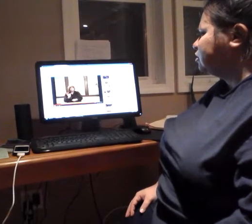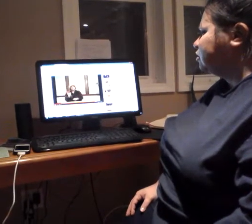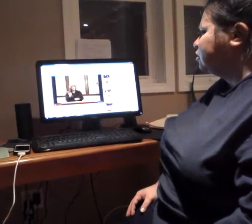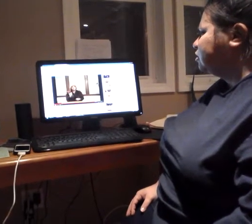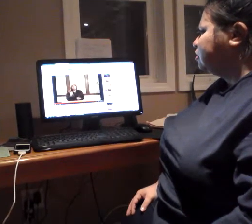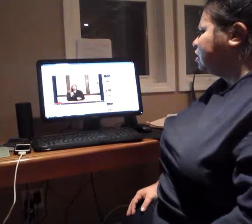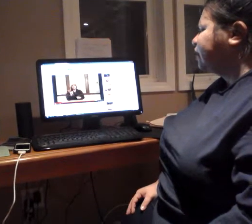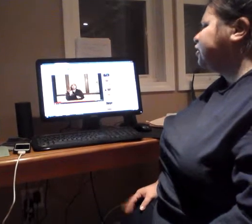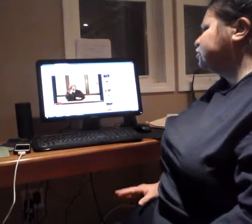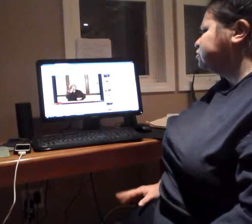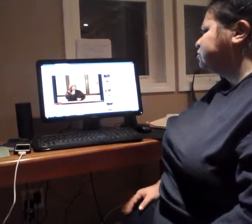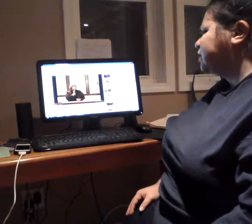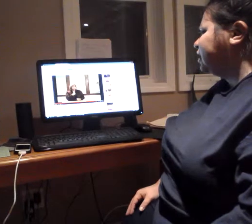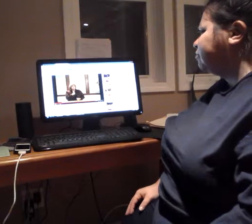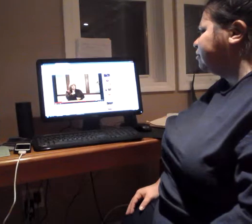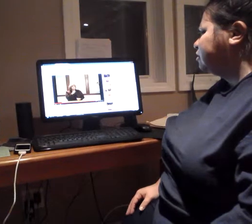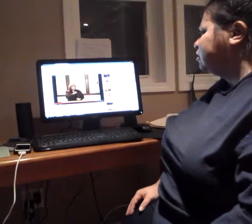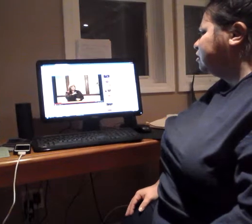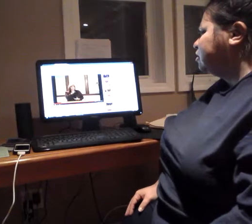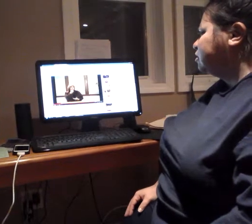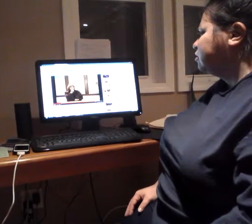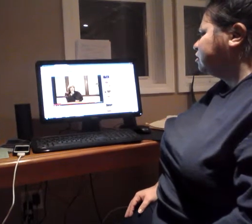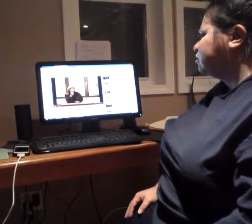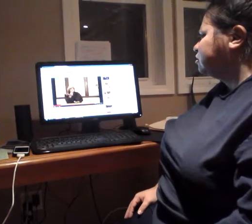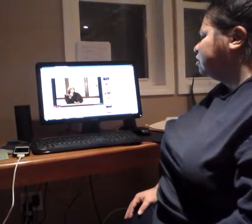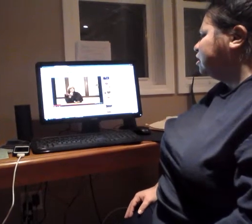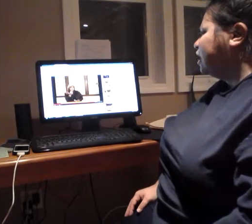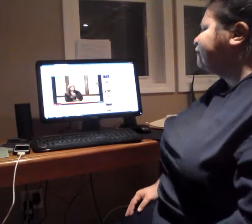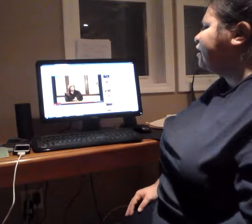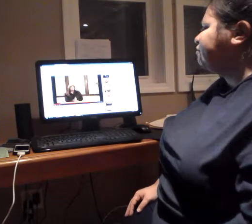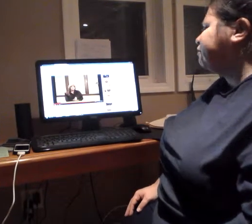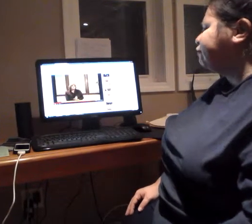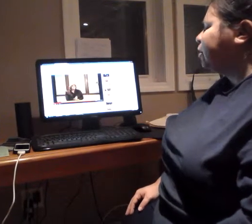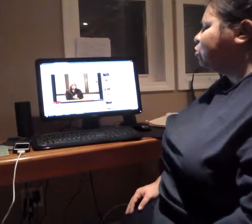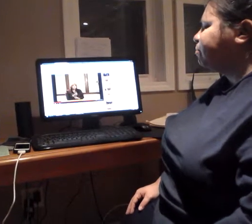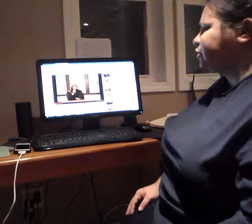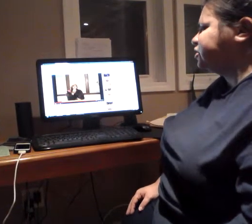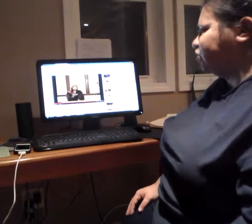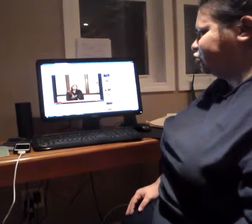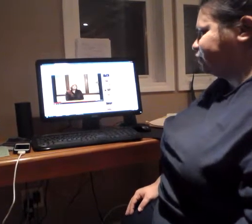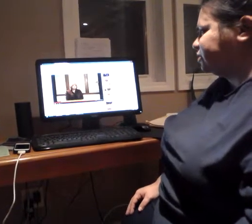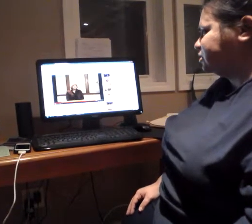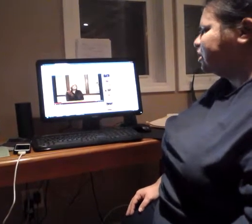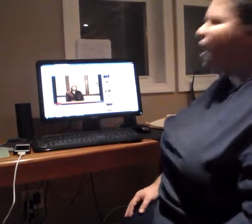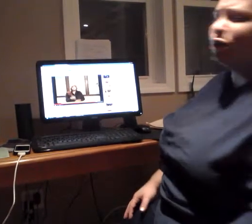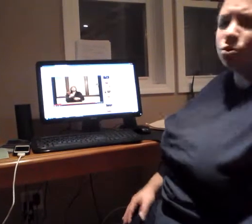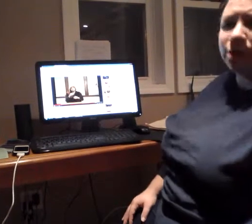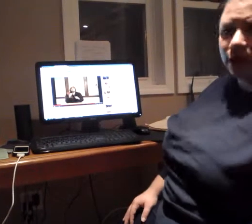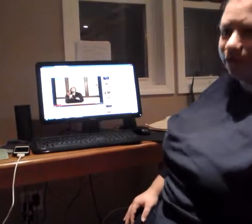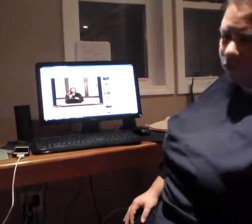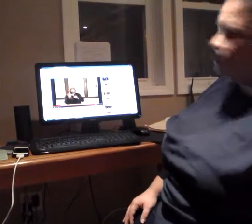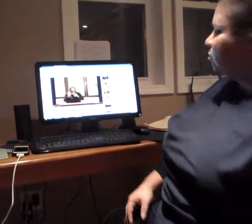I can also type for my own personal interest I just wanted to inform you